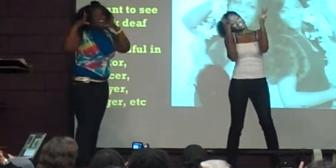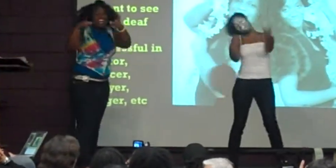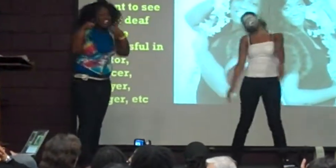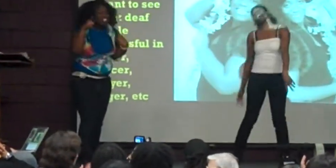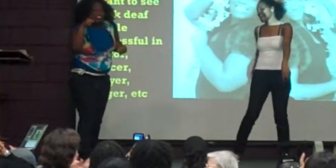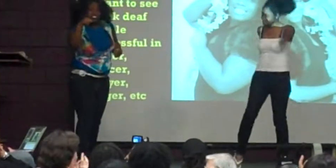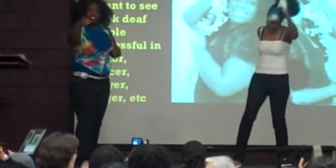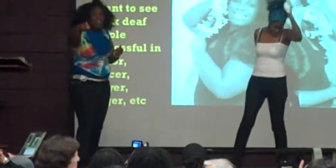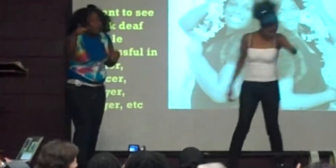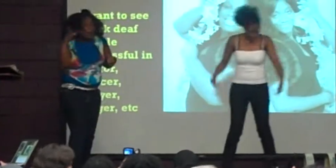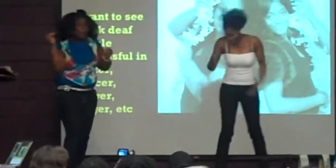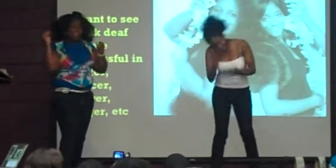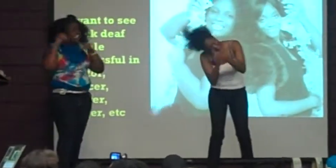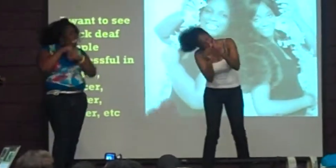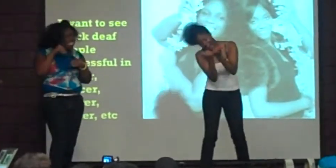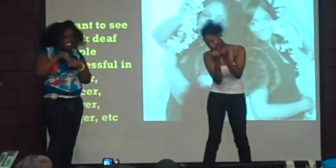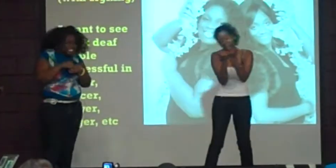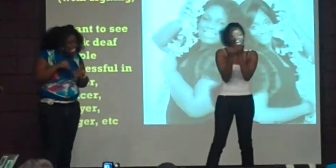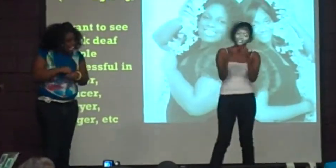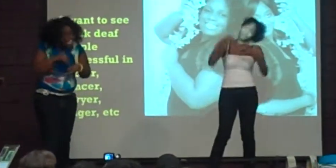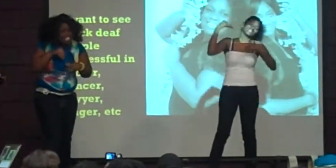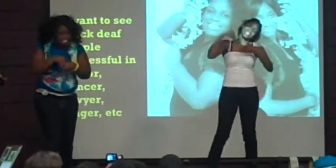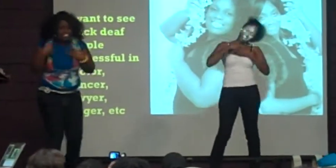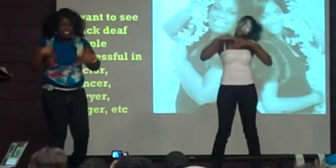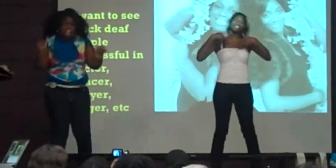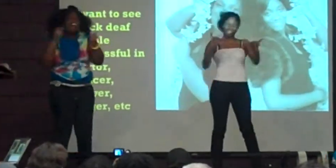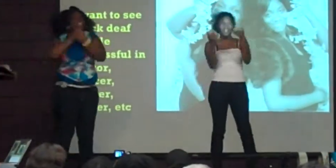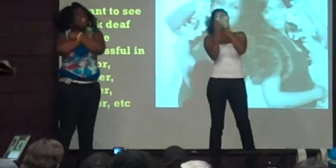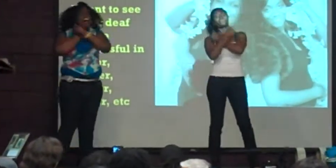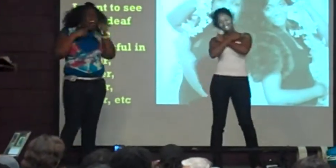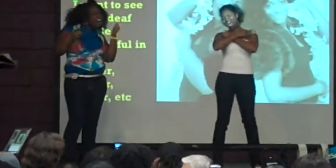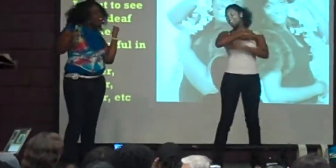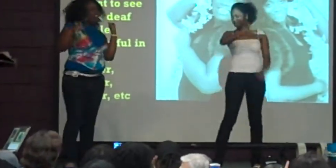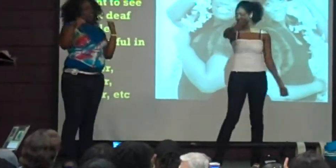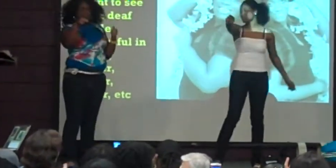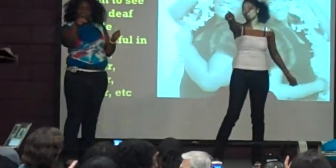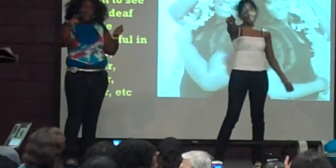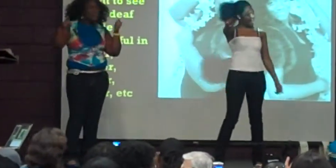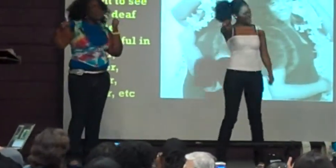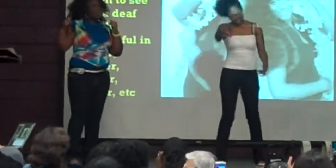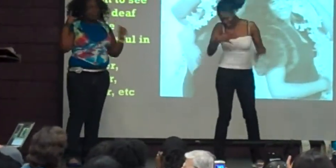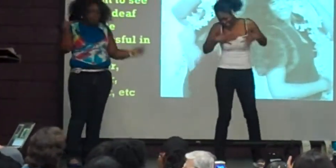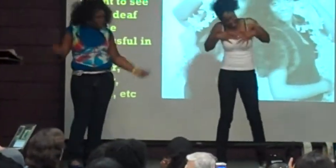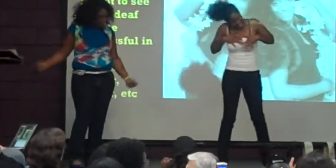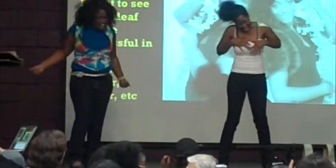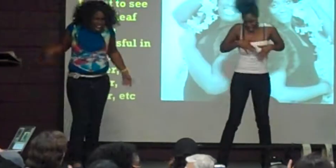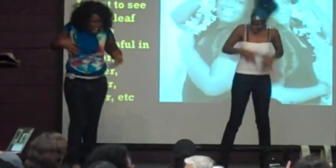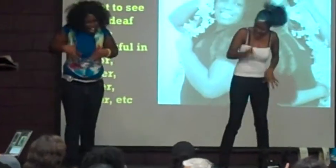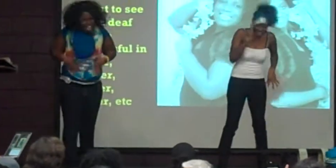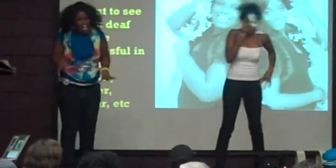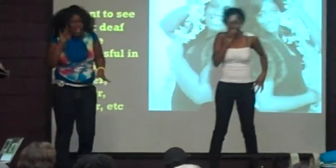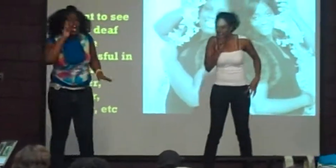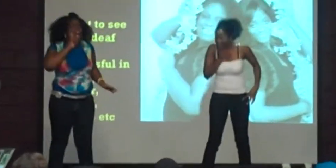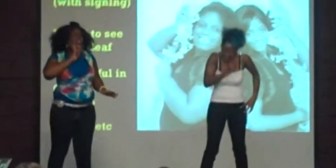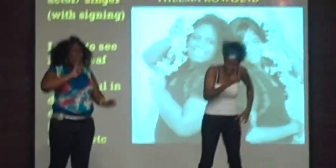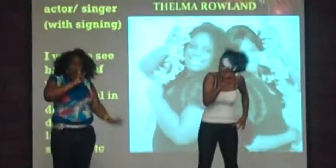hated you Somehow did I still love you I'm and lonely